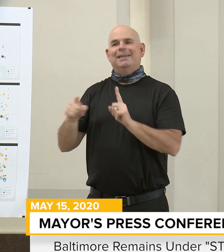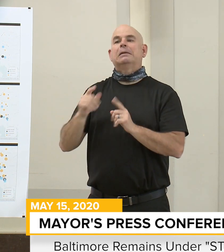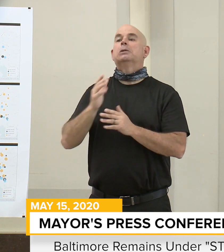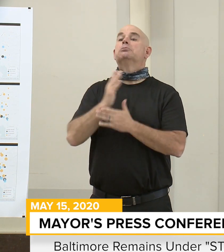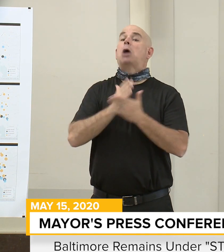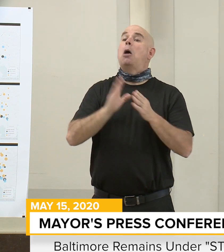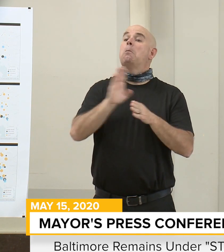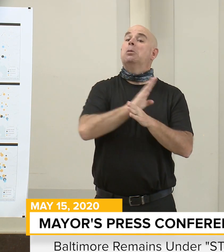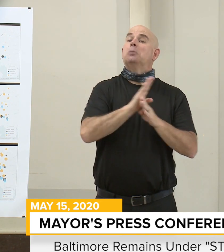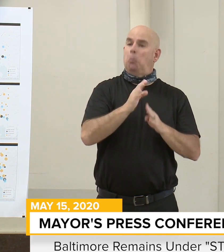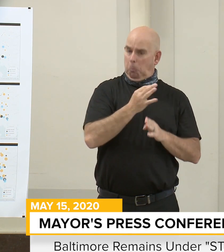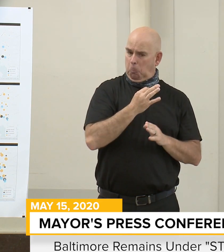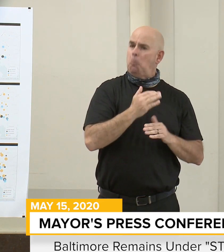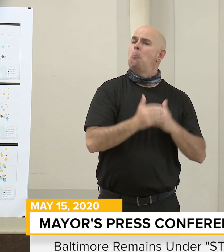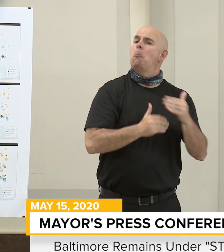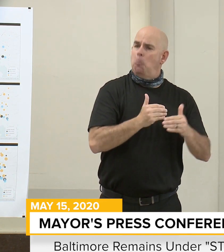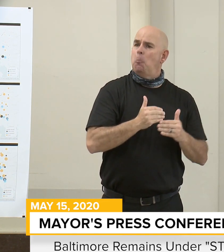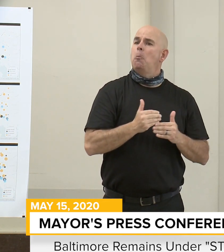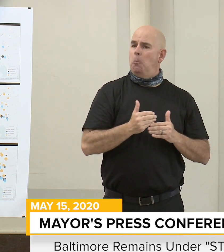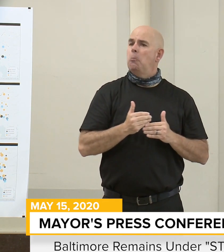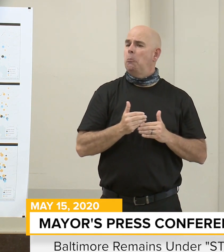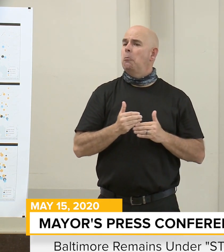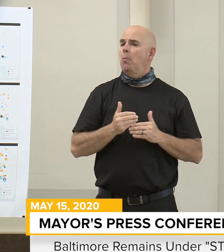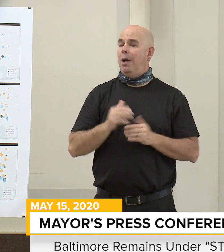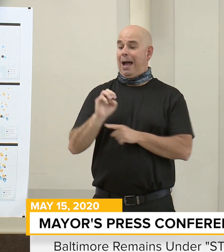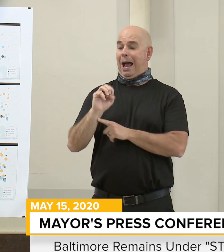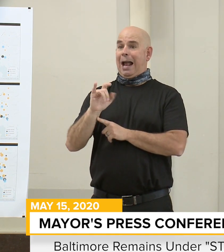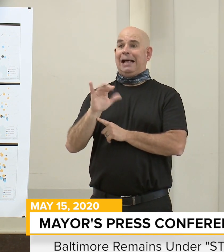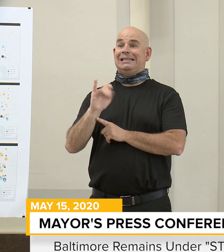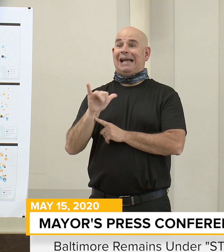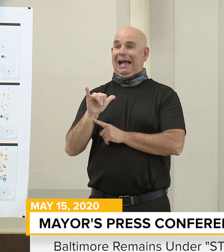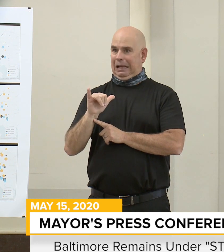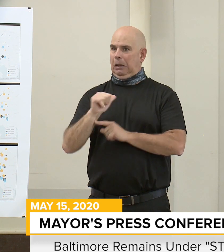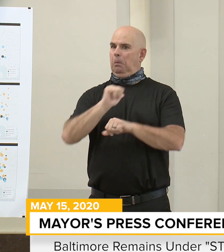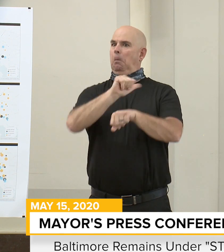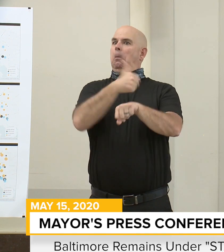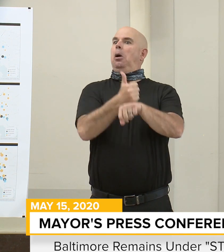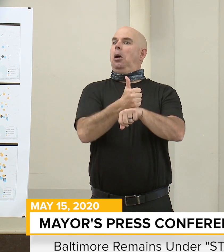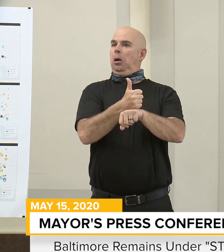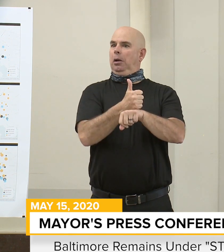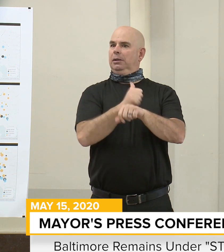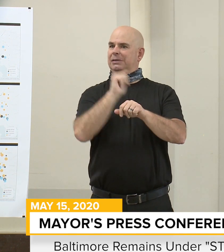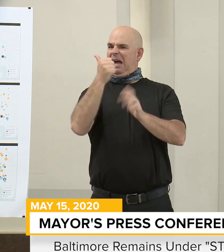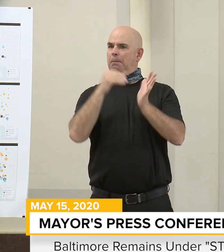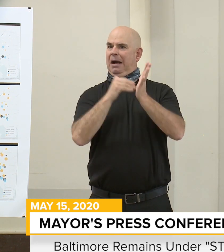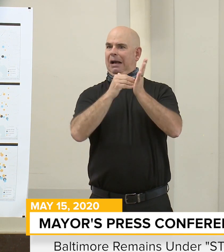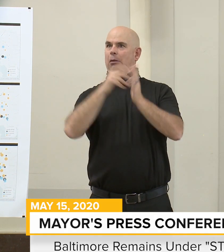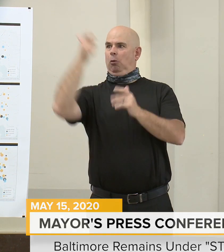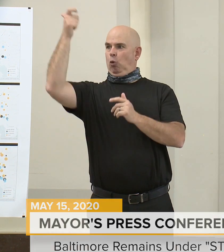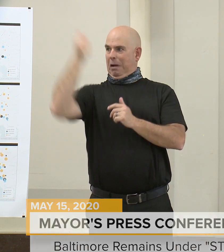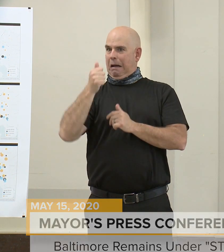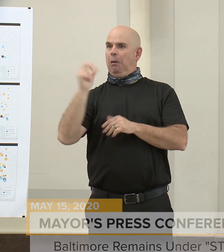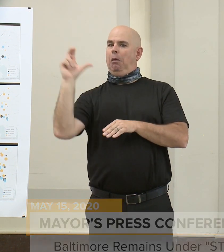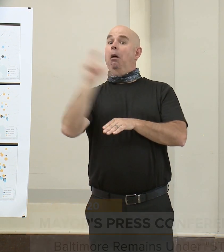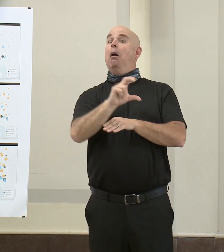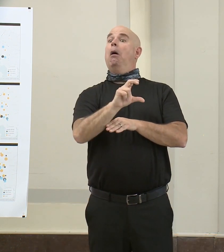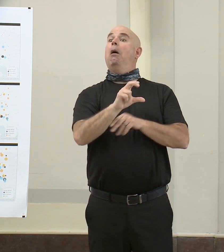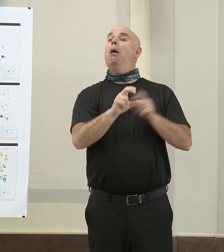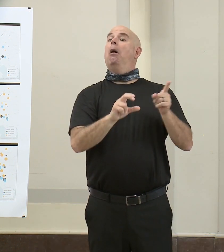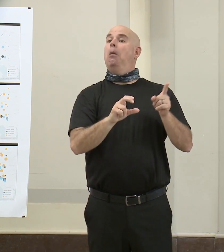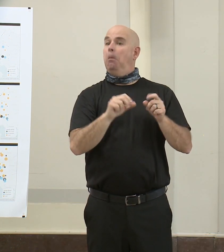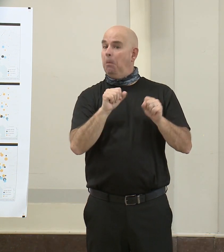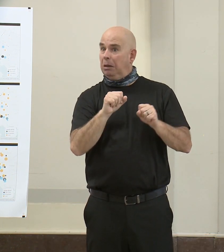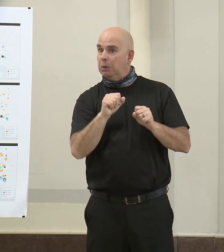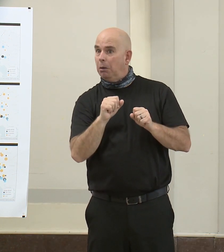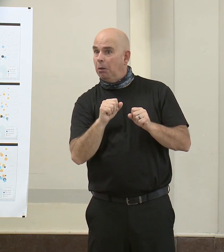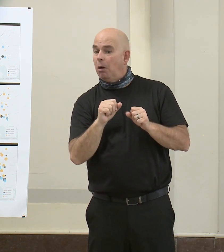Sachs and Lindsay that came up with a $10 million grant and loan program that's probably going to be forgivable. And then